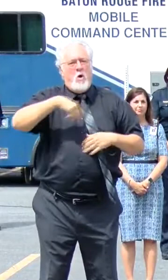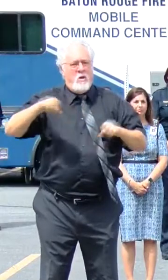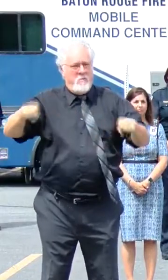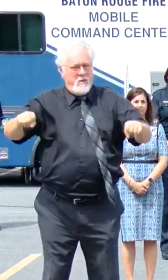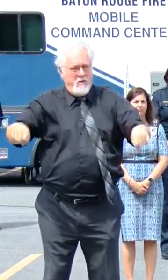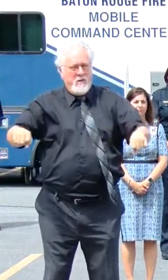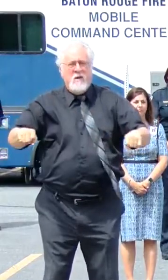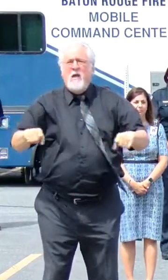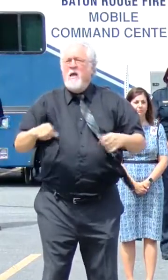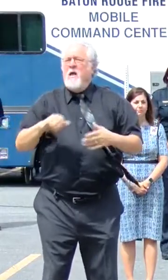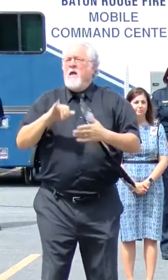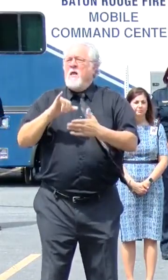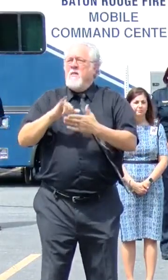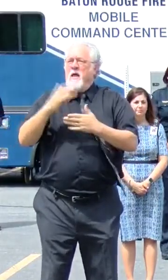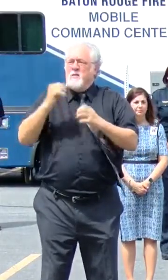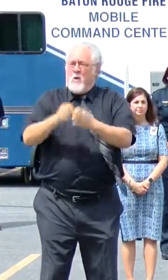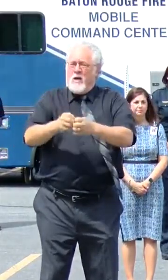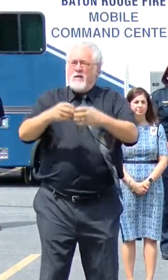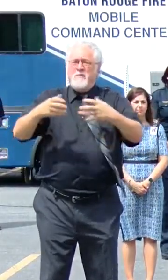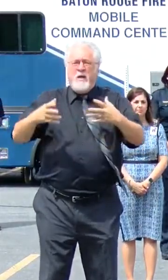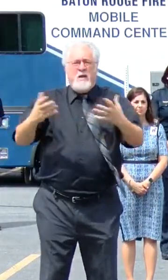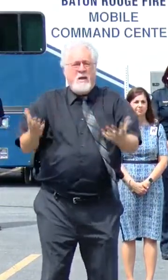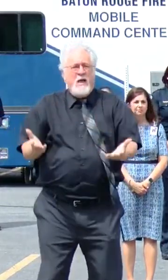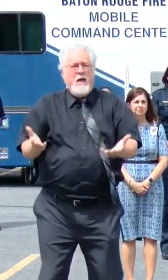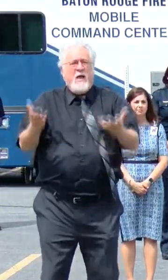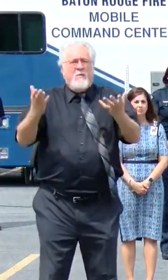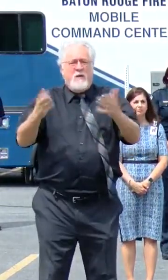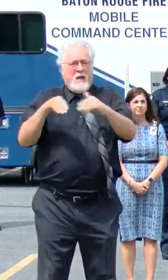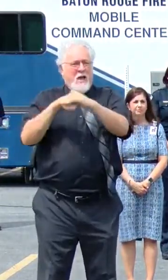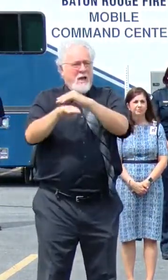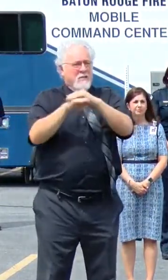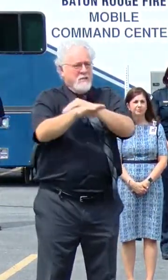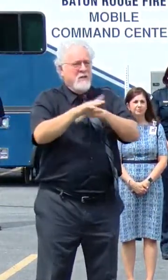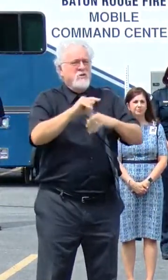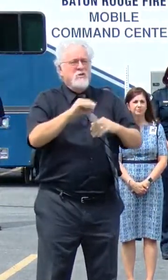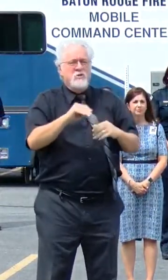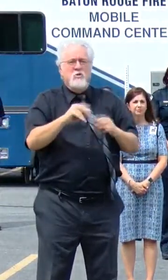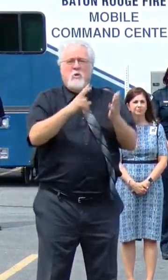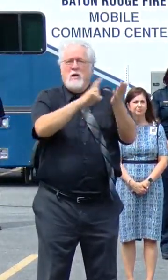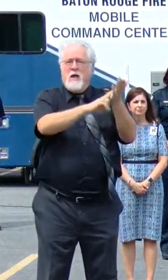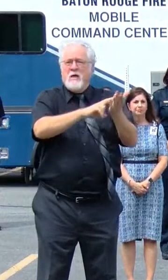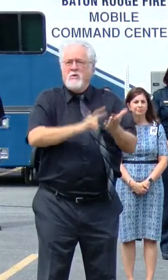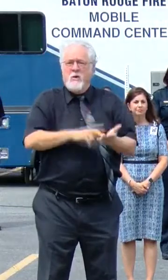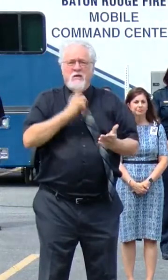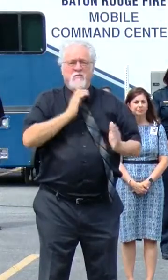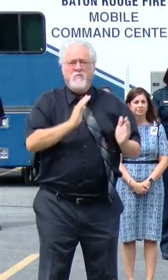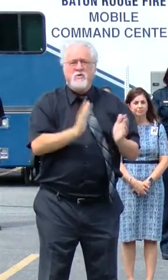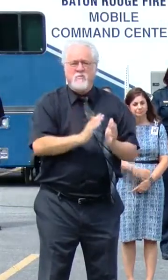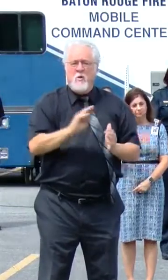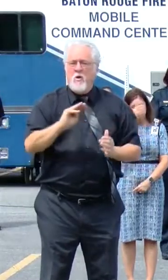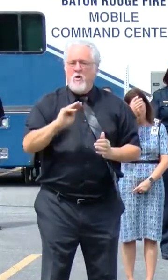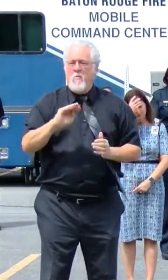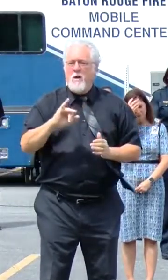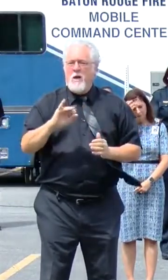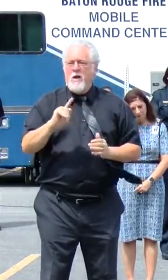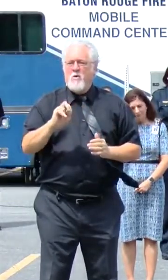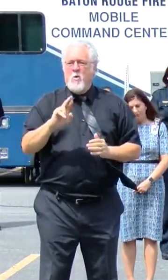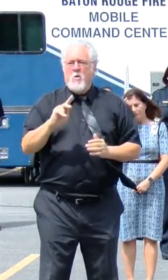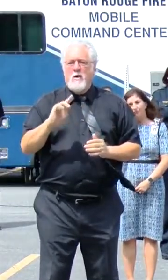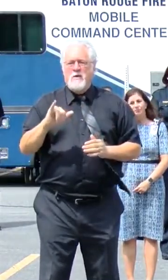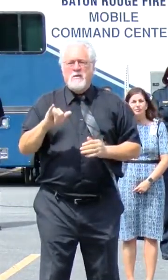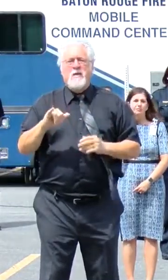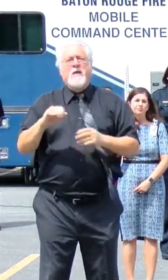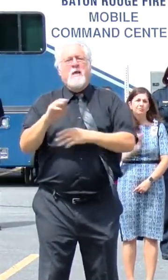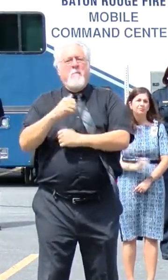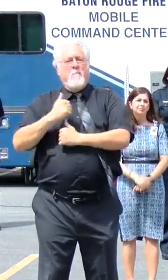It's why expanding and uplifting access to contracts for small, minority, military, and women